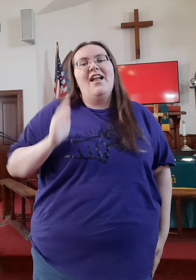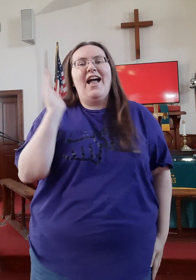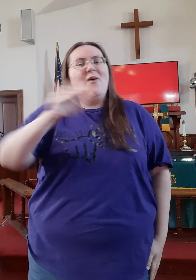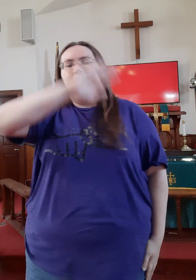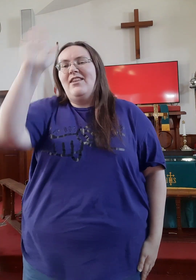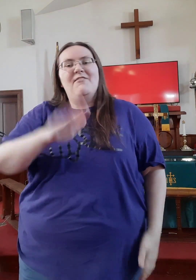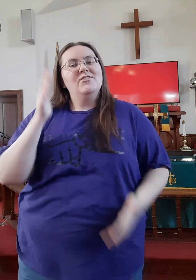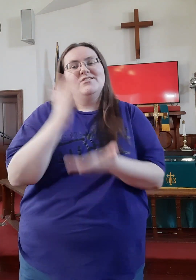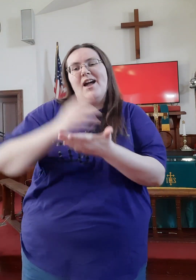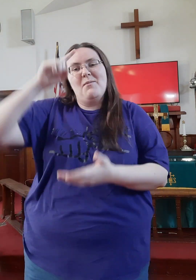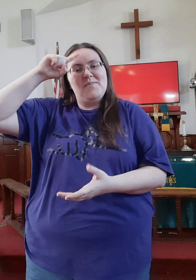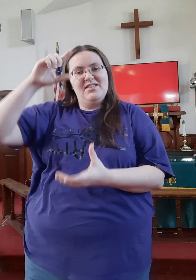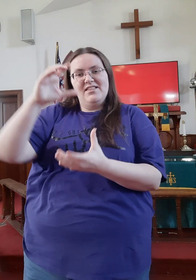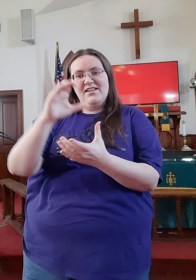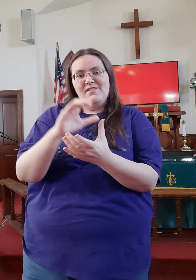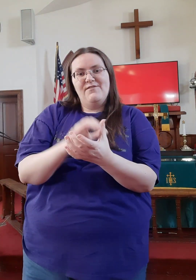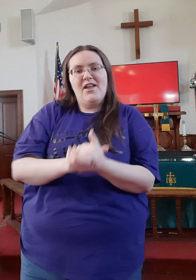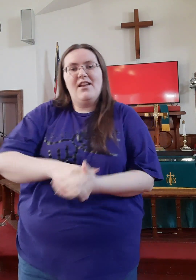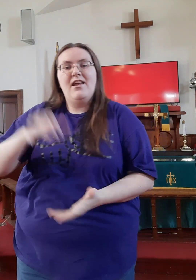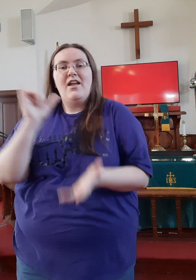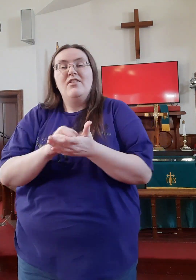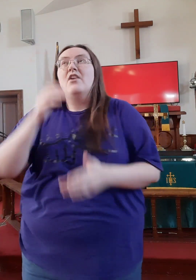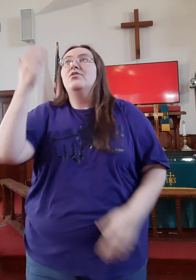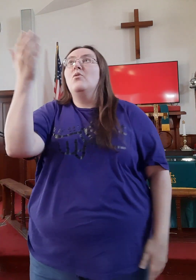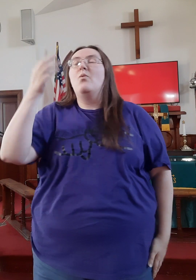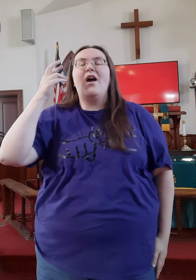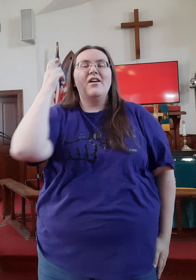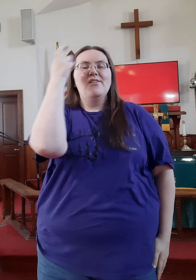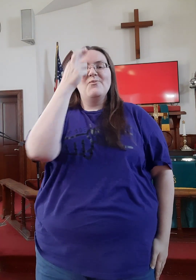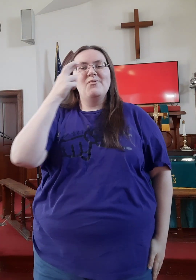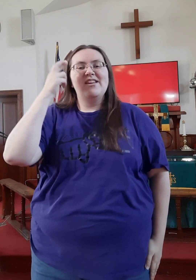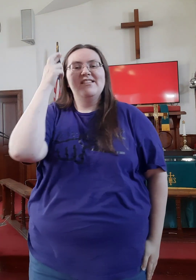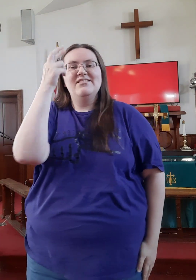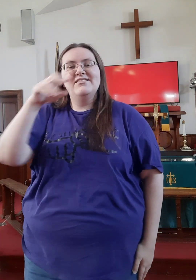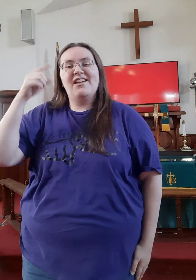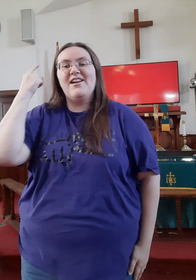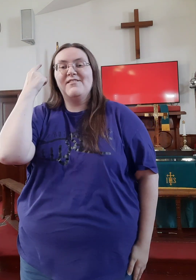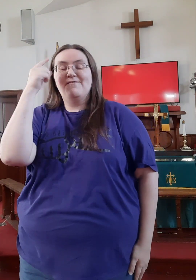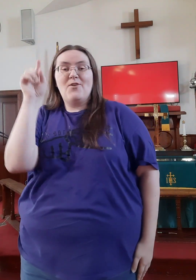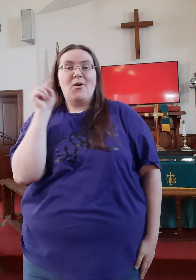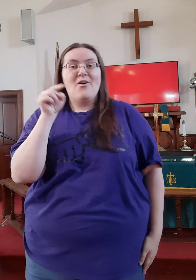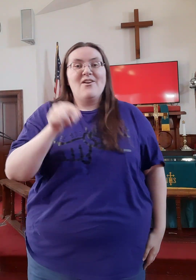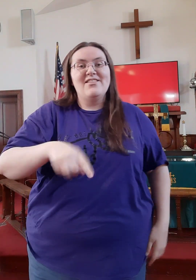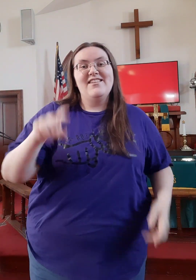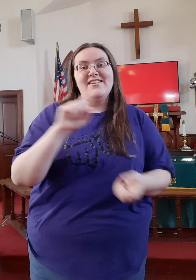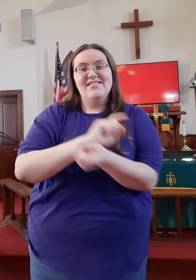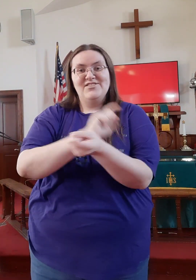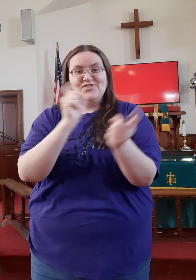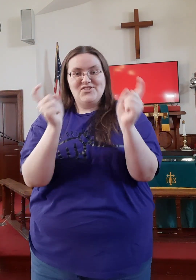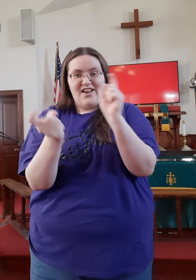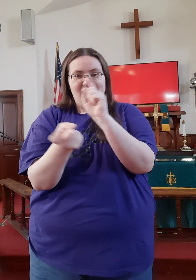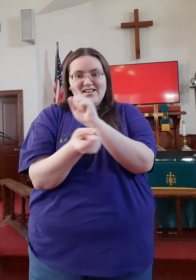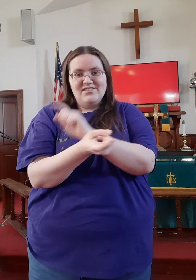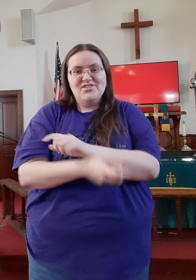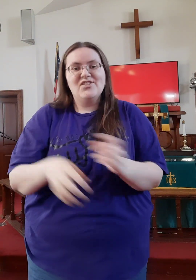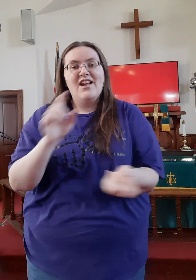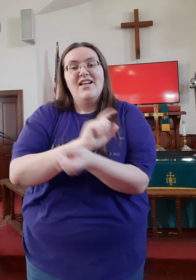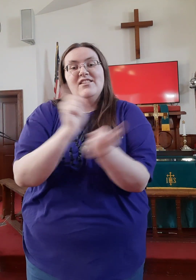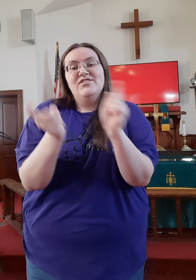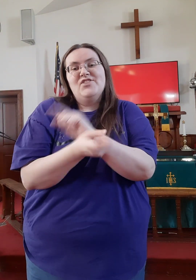I will never stop believing That you are the reason for this change The change